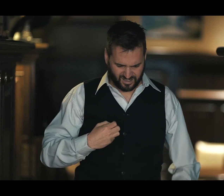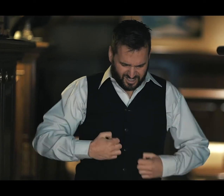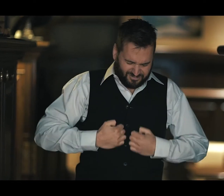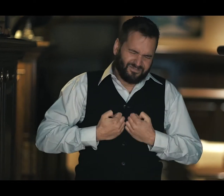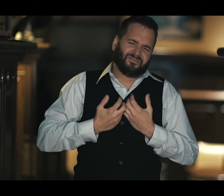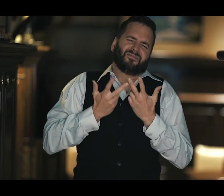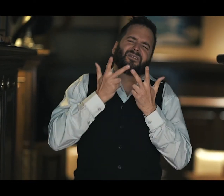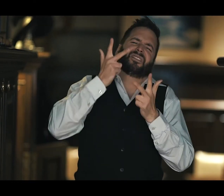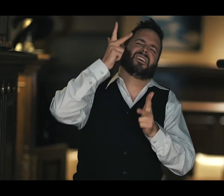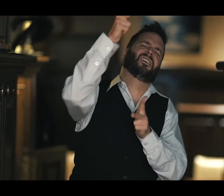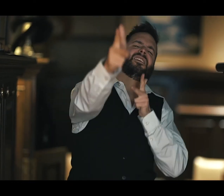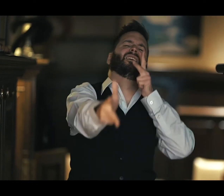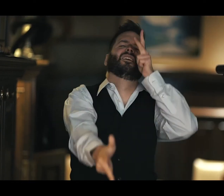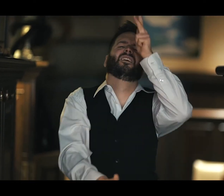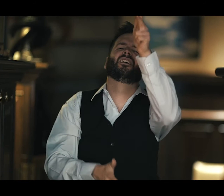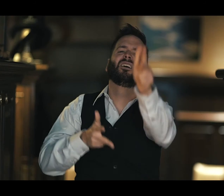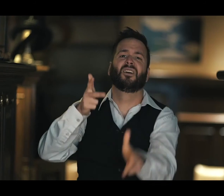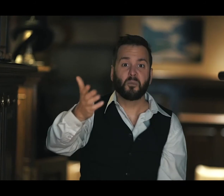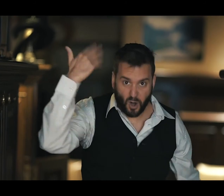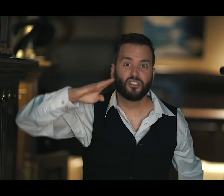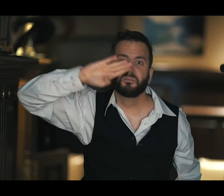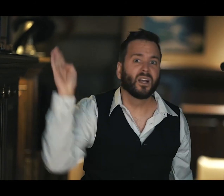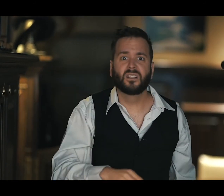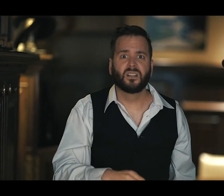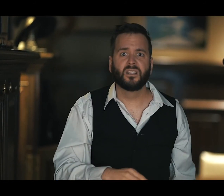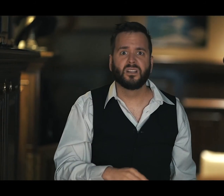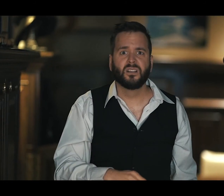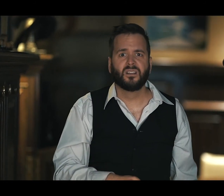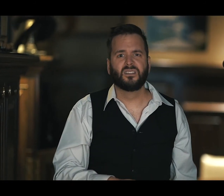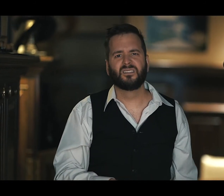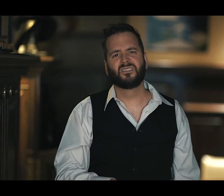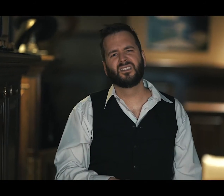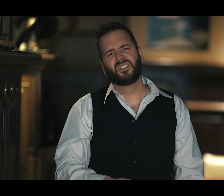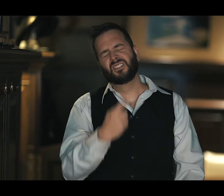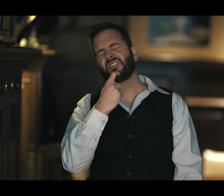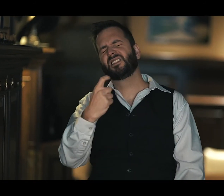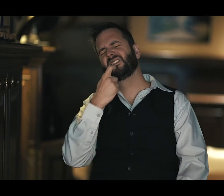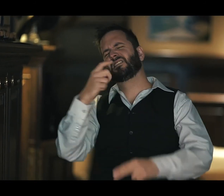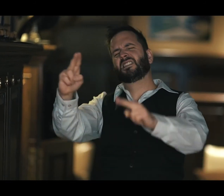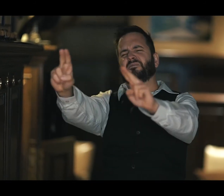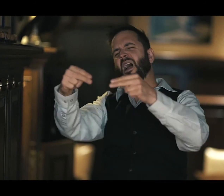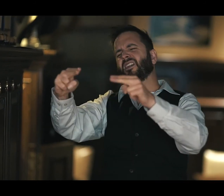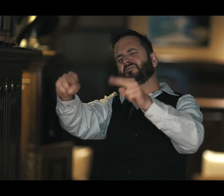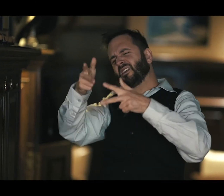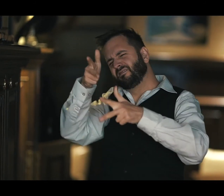said something wrong Now I long for yesterday